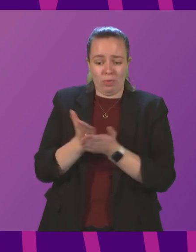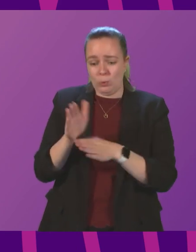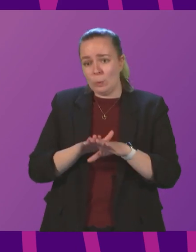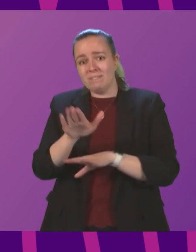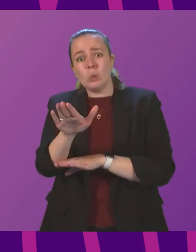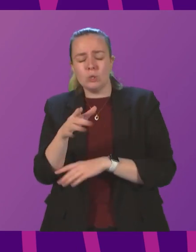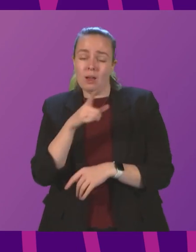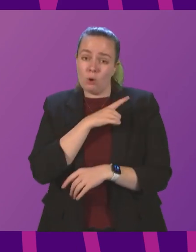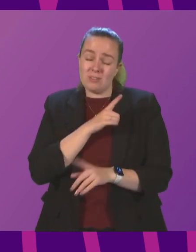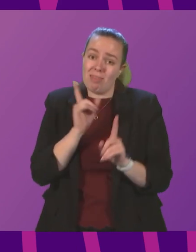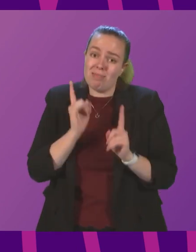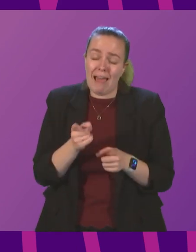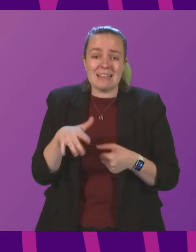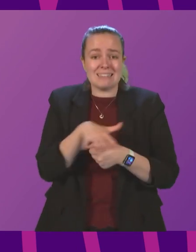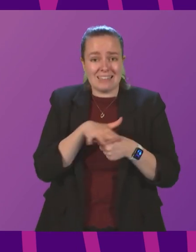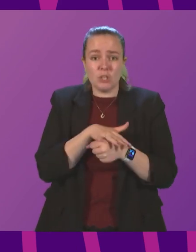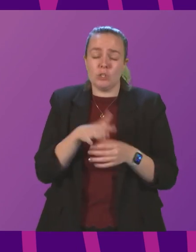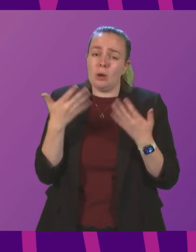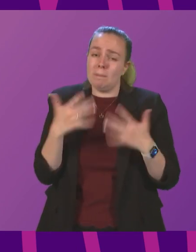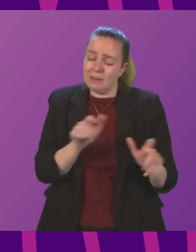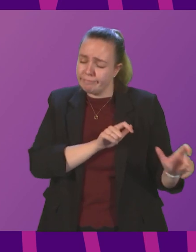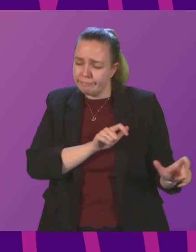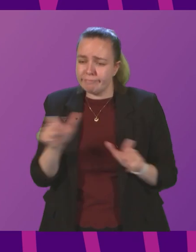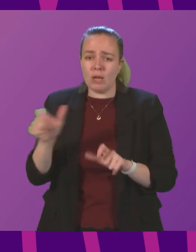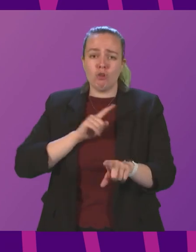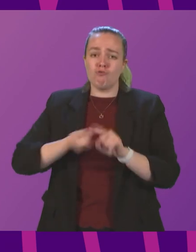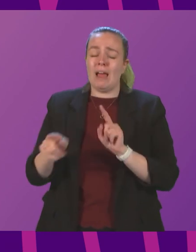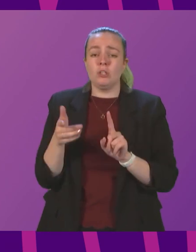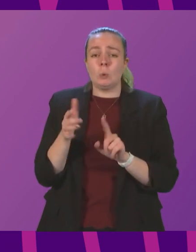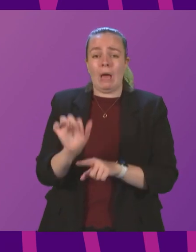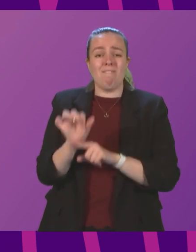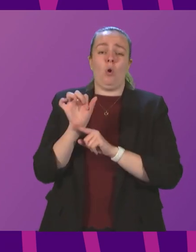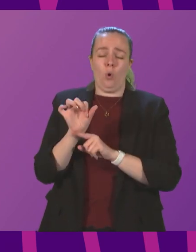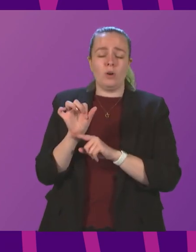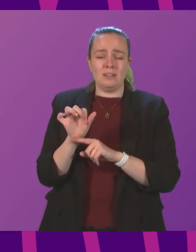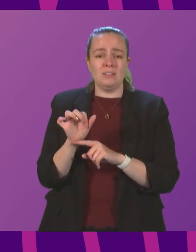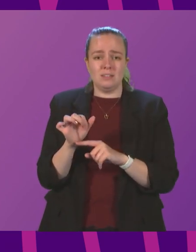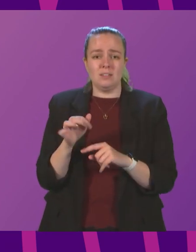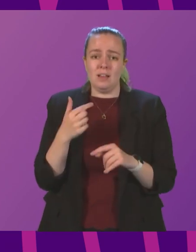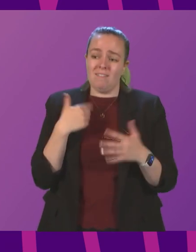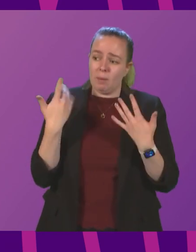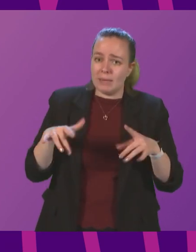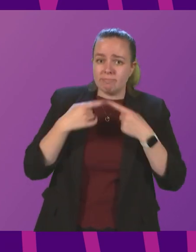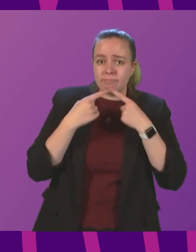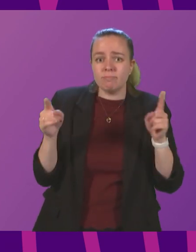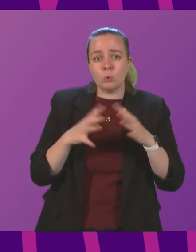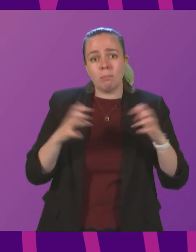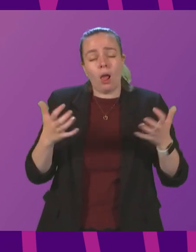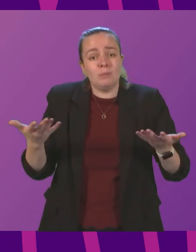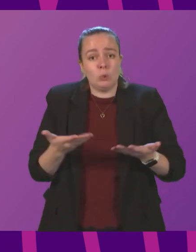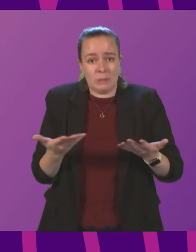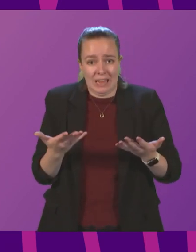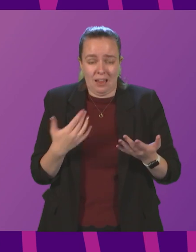future, because that is the situation we have been consistently trying to avoid. And what I've marshaled in front of Parliament today, what's shared with